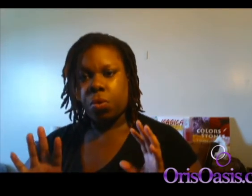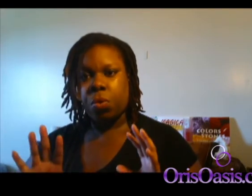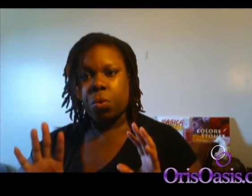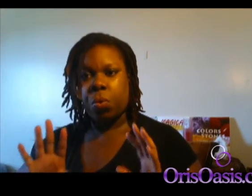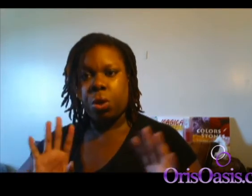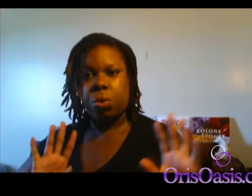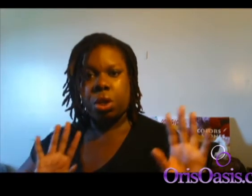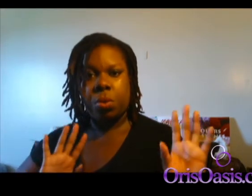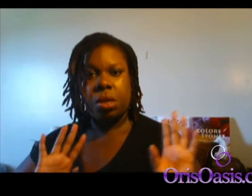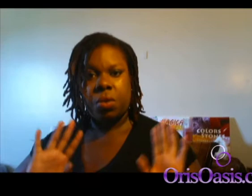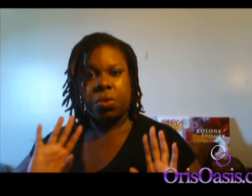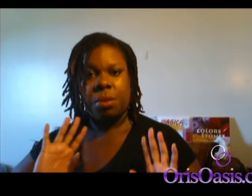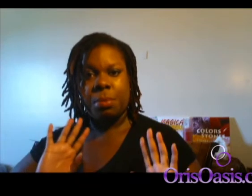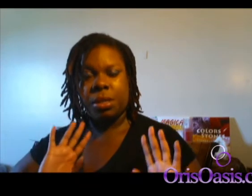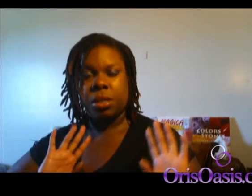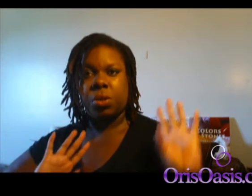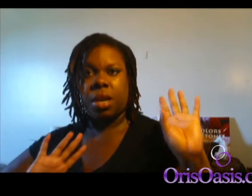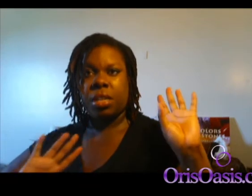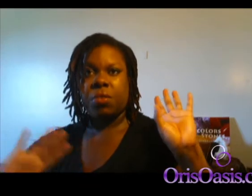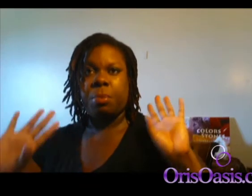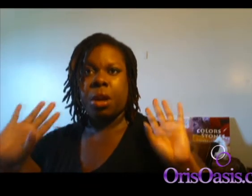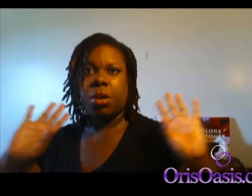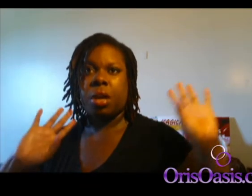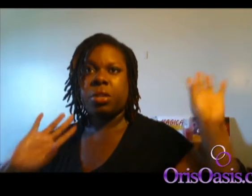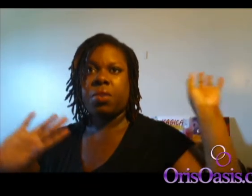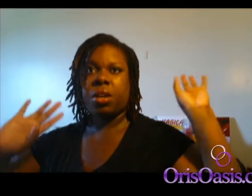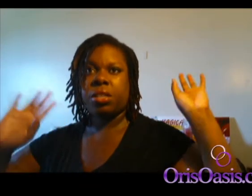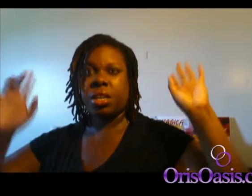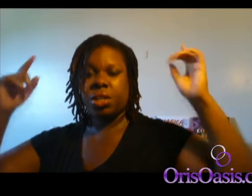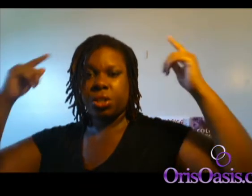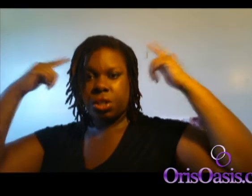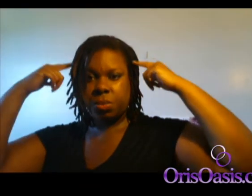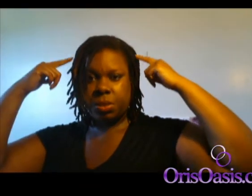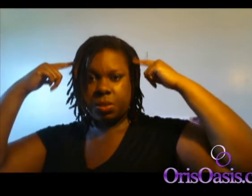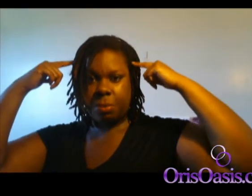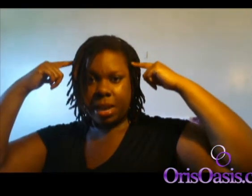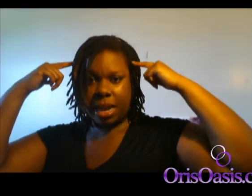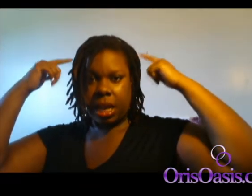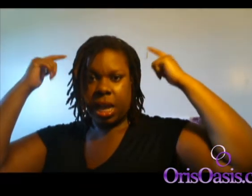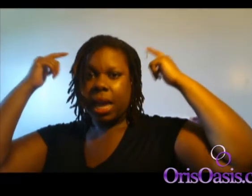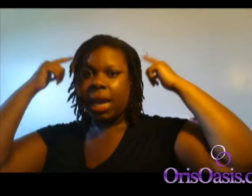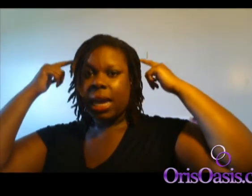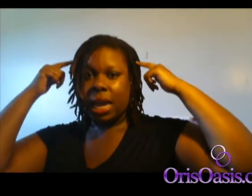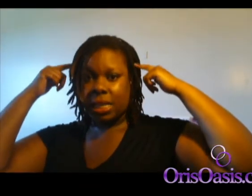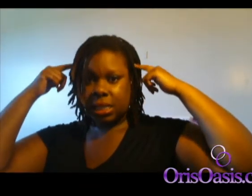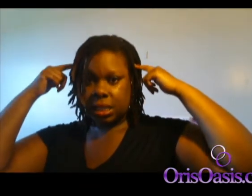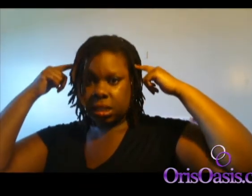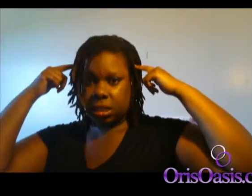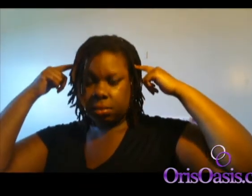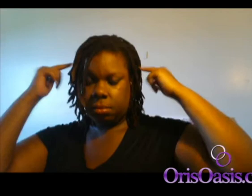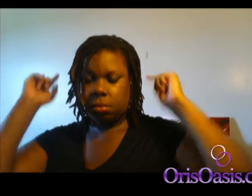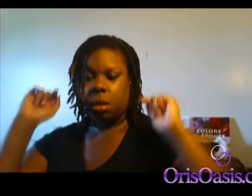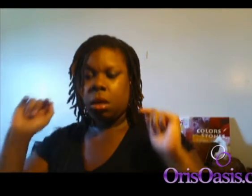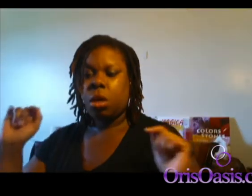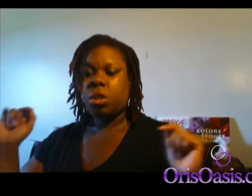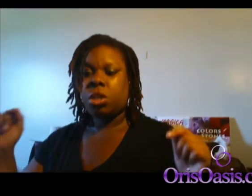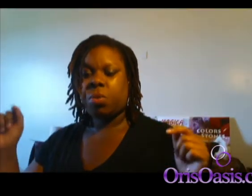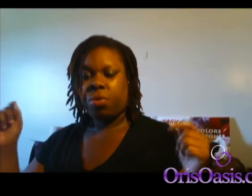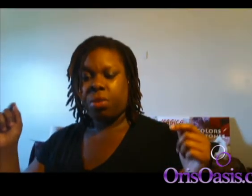When you deal with different dimensions and different paradigms, you have to understand that you're dealing with the mind and consciousness. So with that,